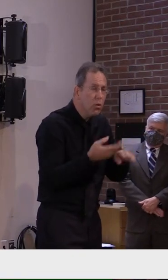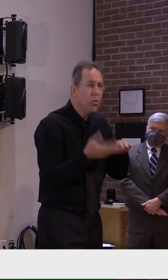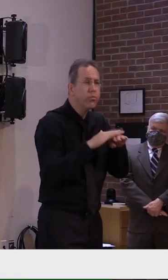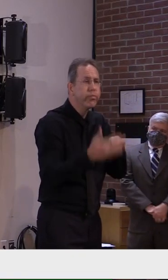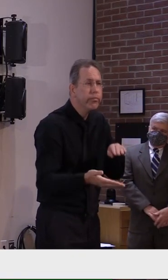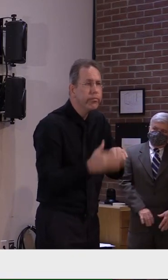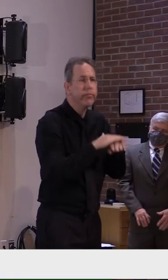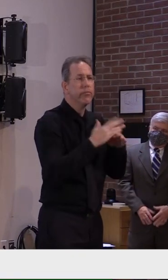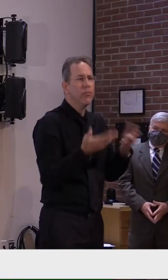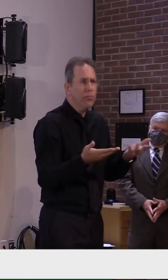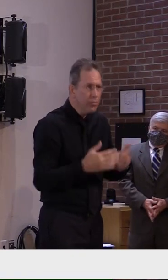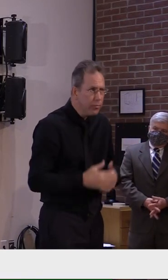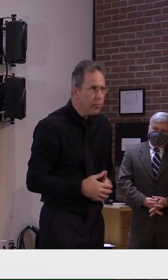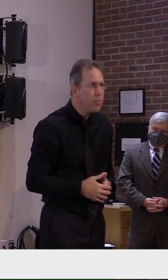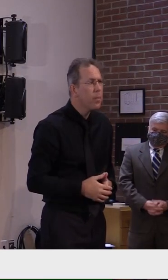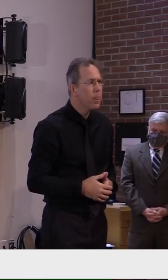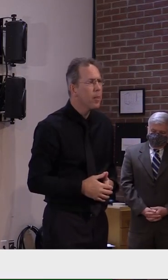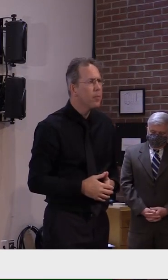who've opted to get a test.